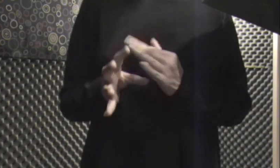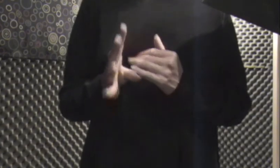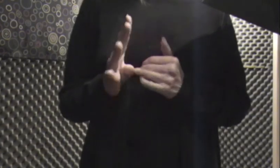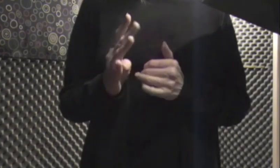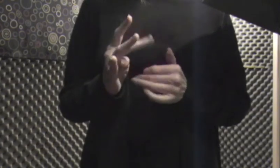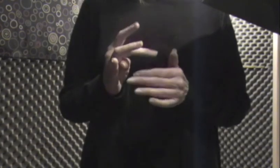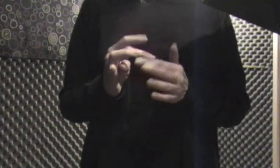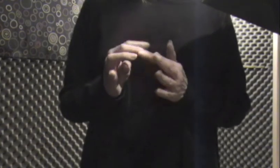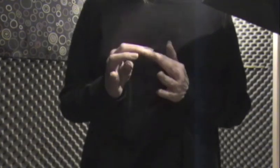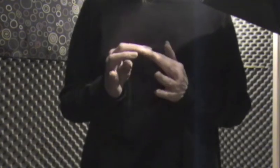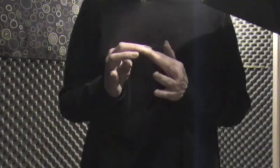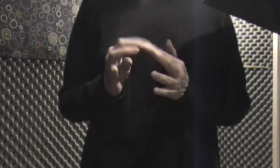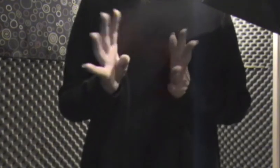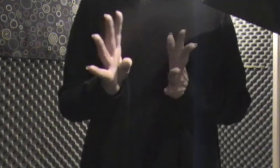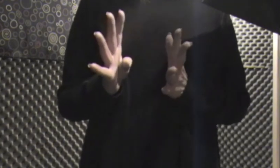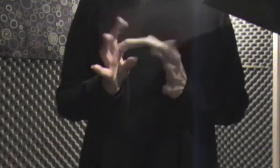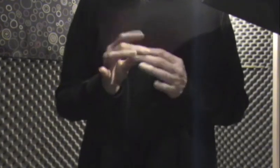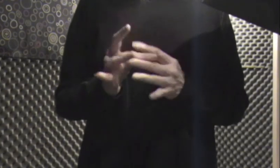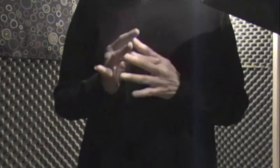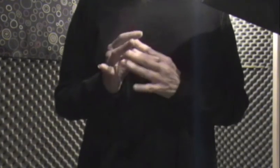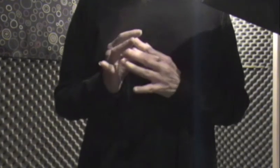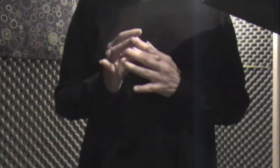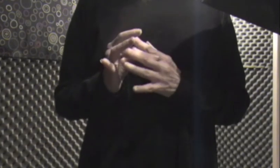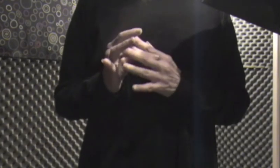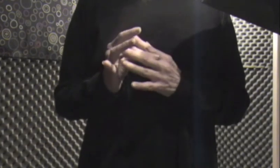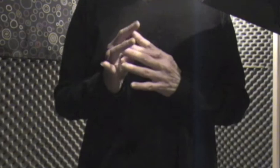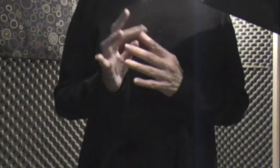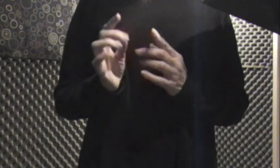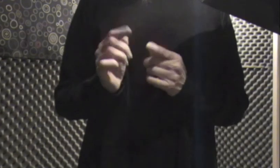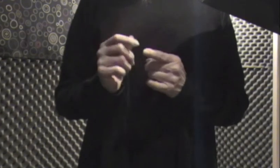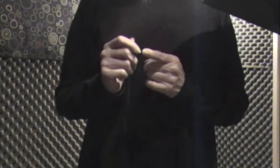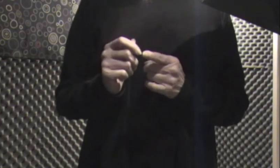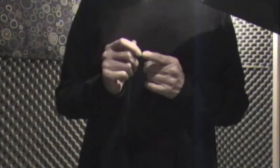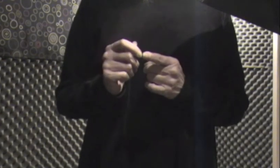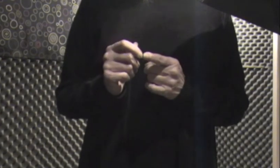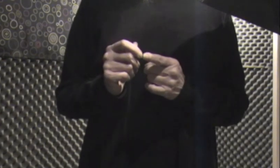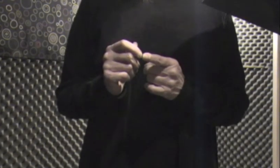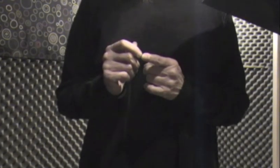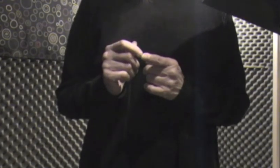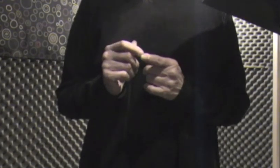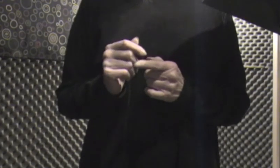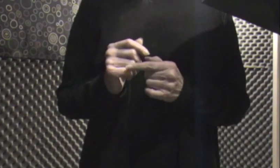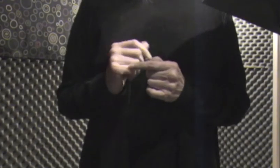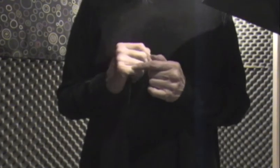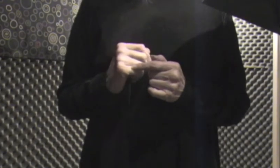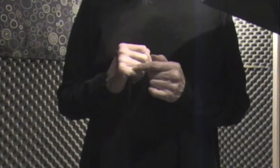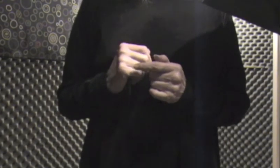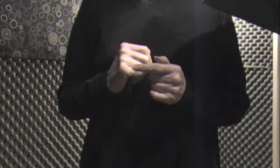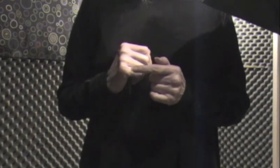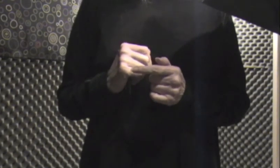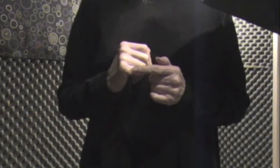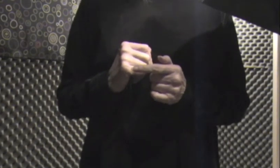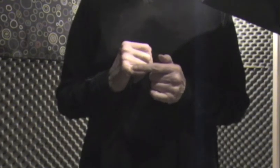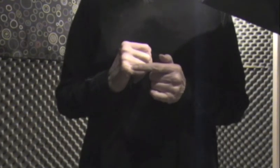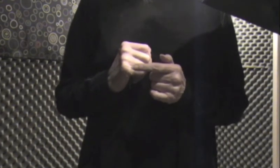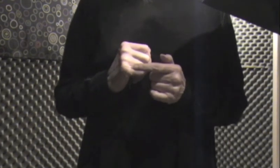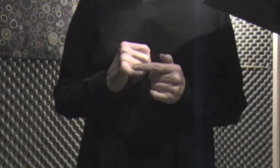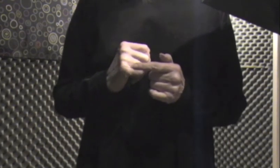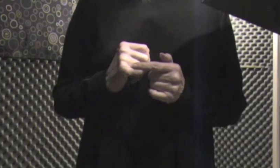Moist heaven between her thighs I saw her long and larcenous fingers Handle my property Curl around